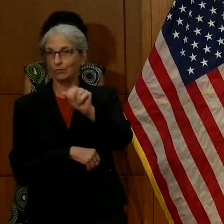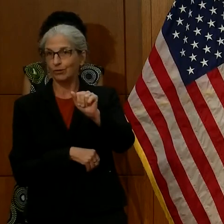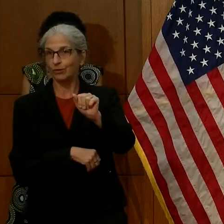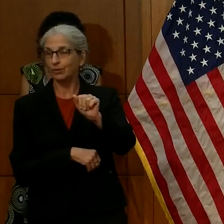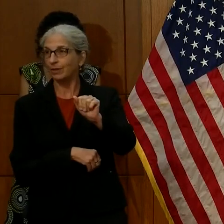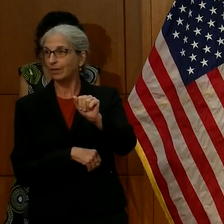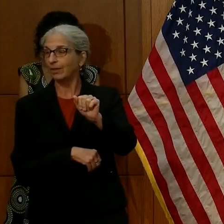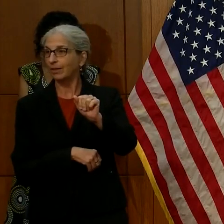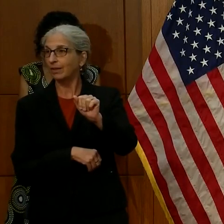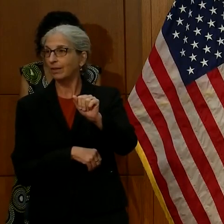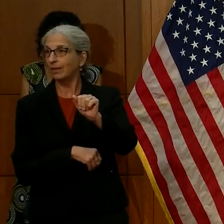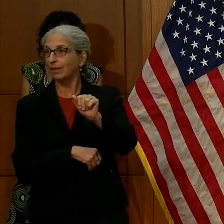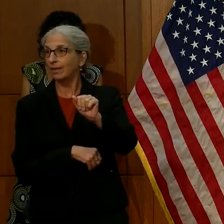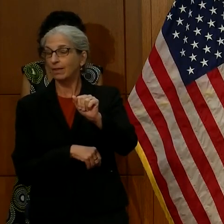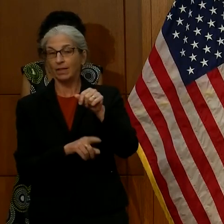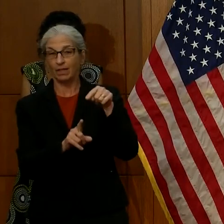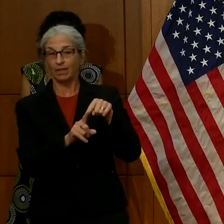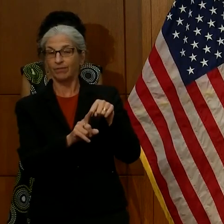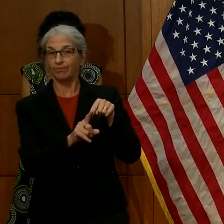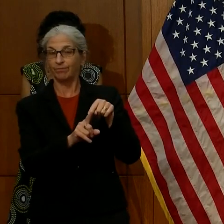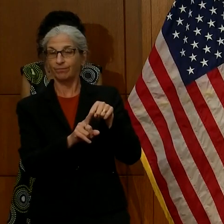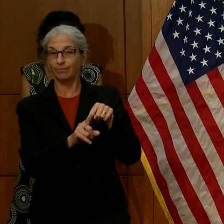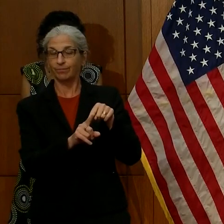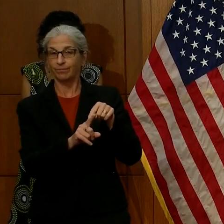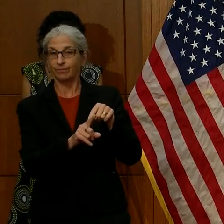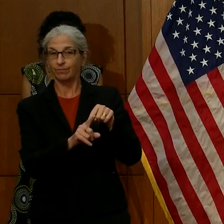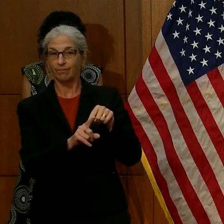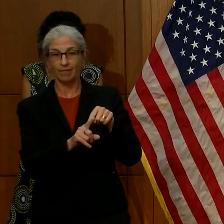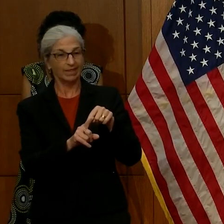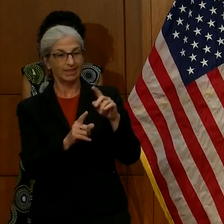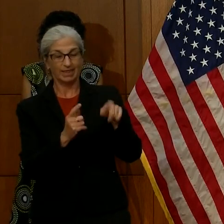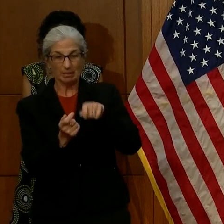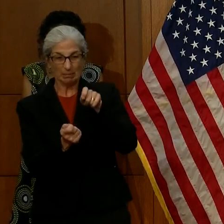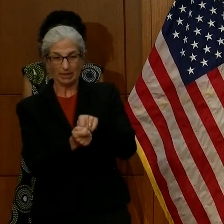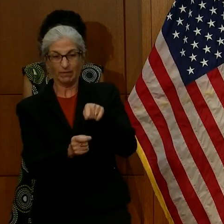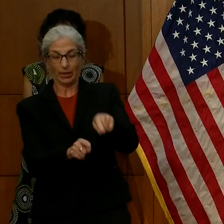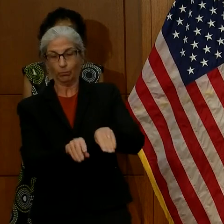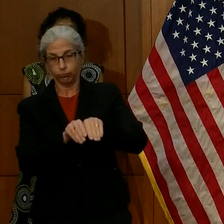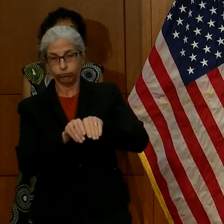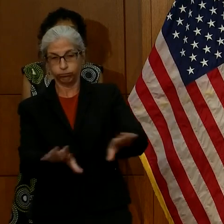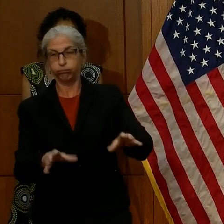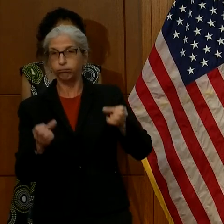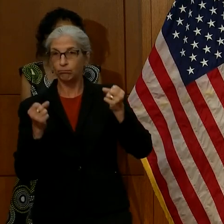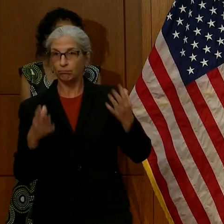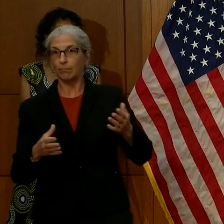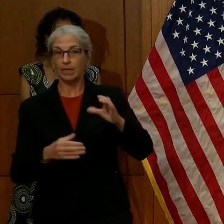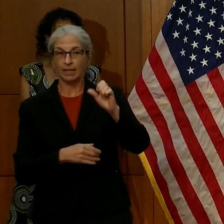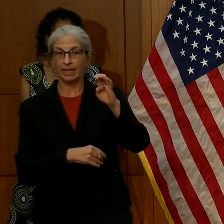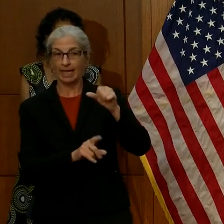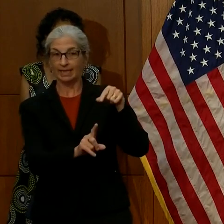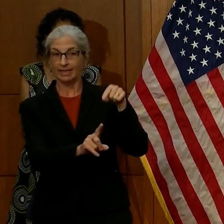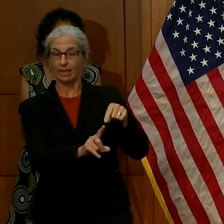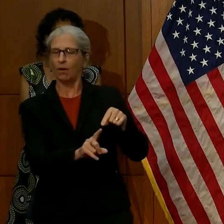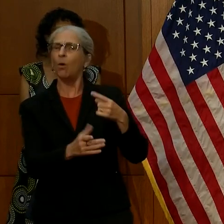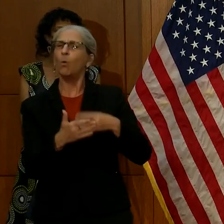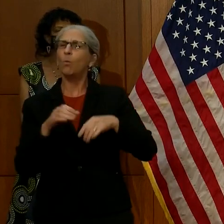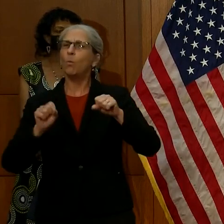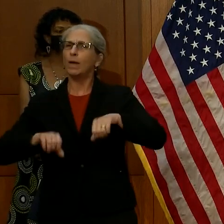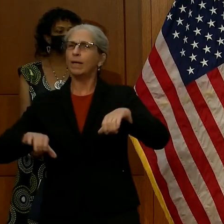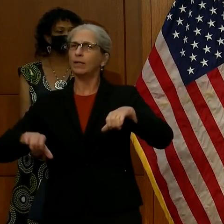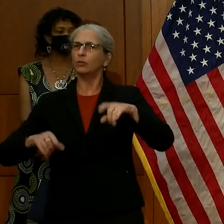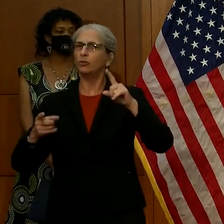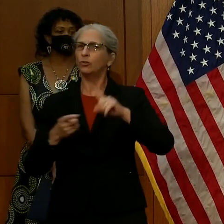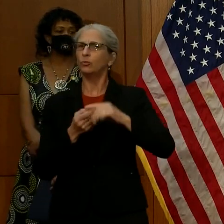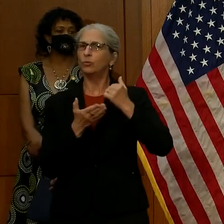particular hot spots. Are there things that your administration could do to help quell some of the